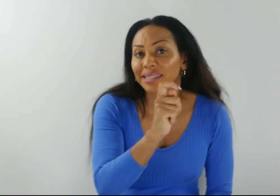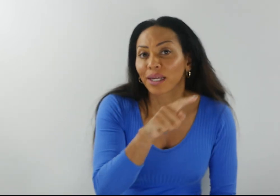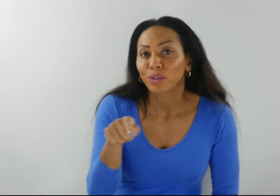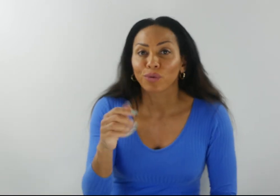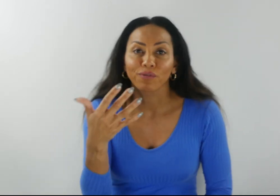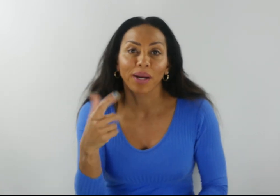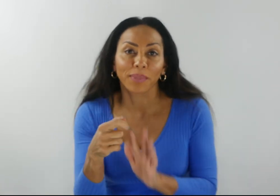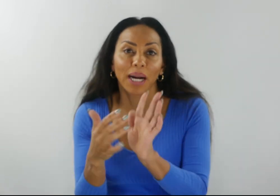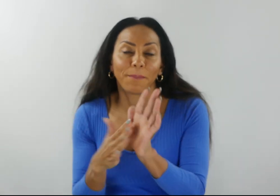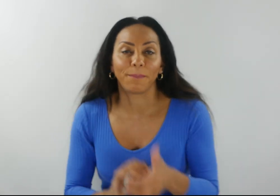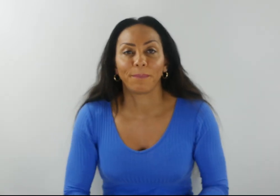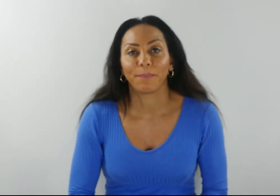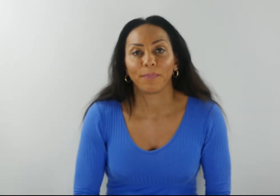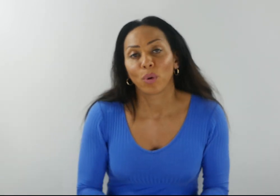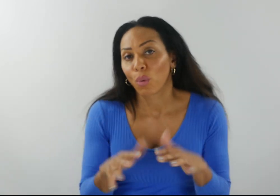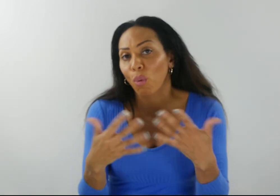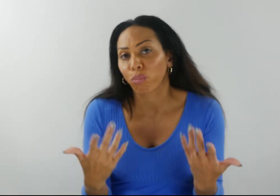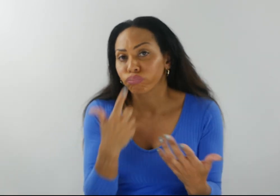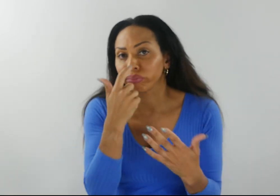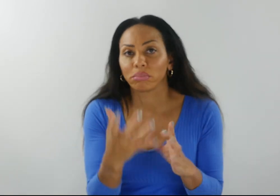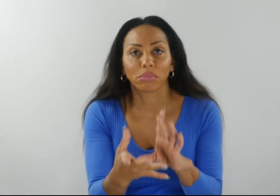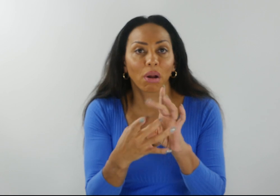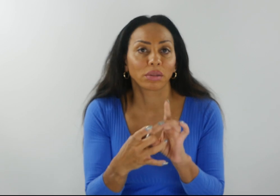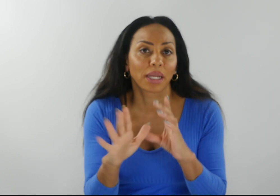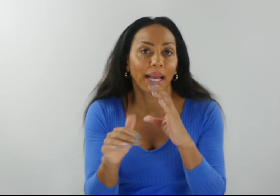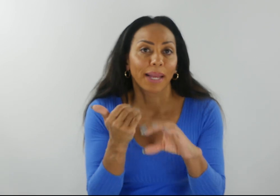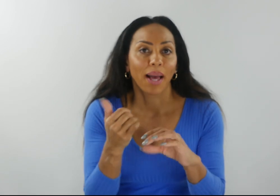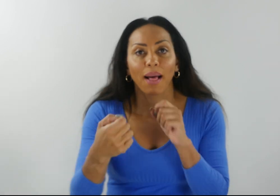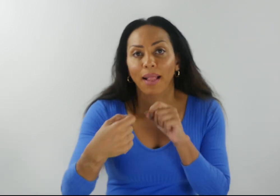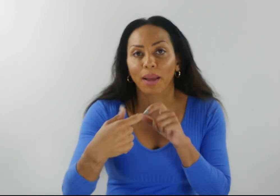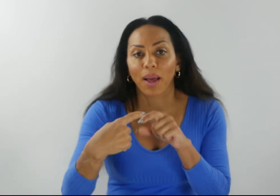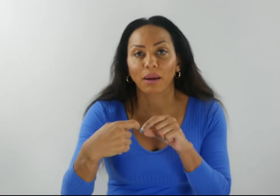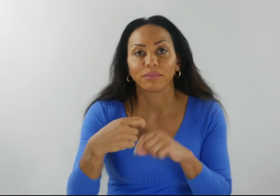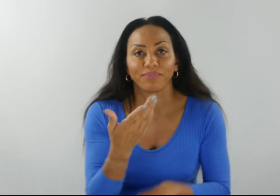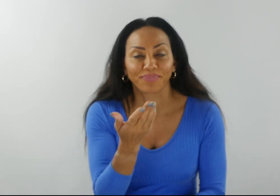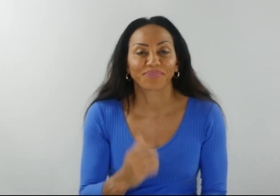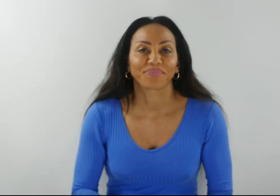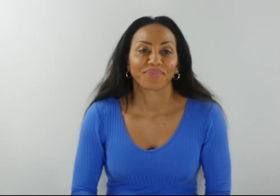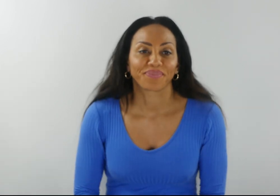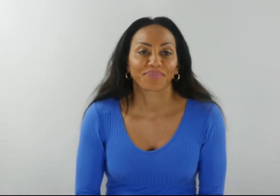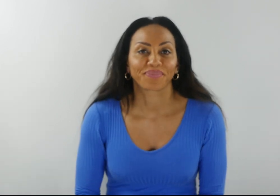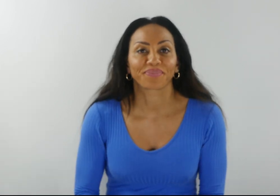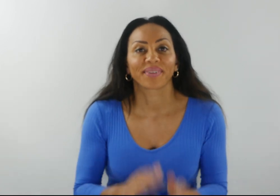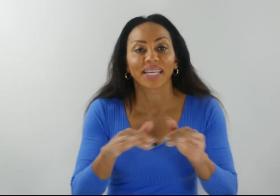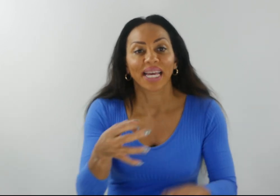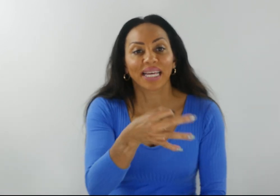5pm. Or, you can contact us on an email. The email address is... Kidstown, at